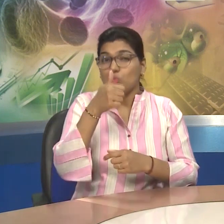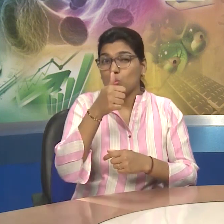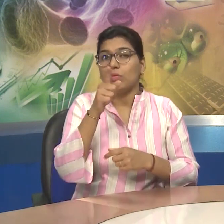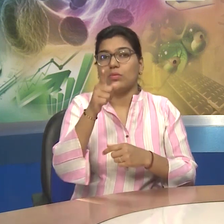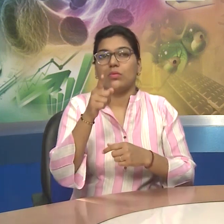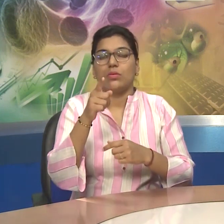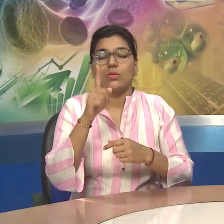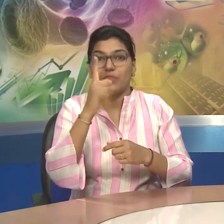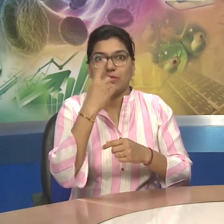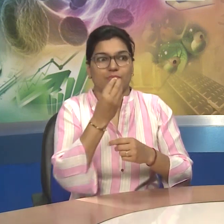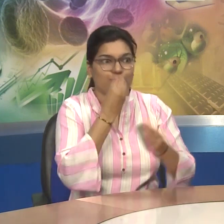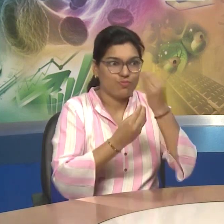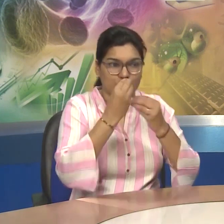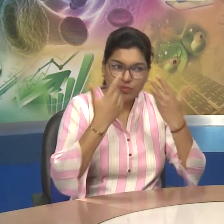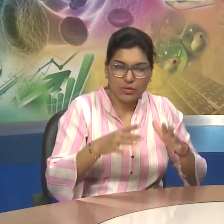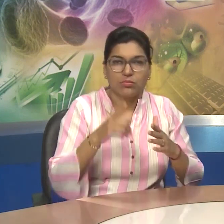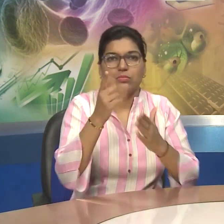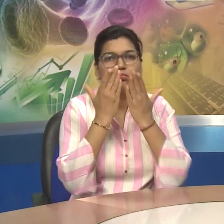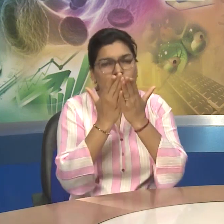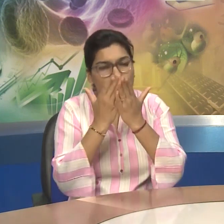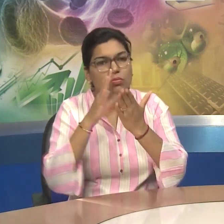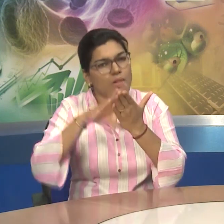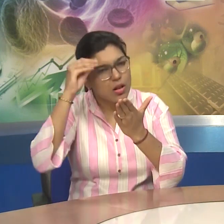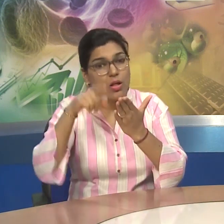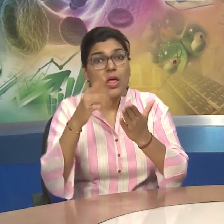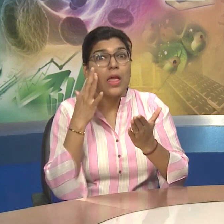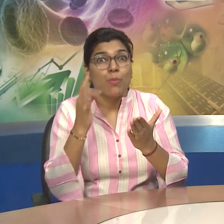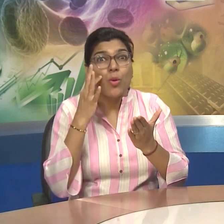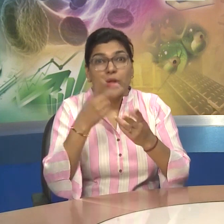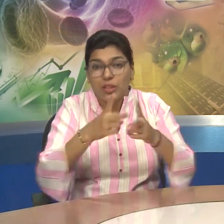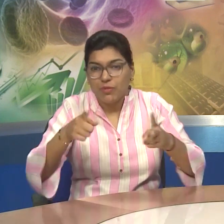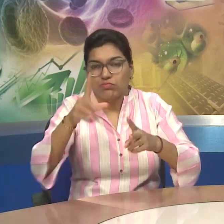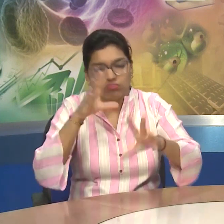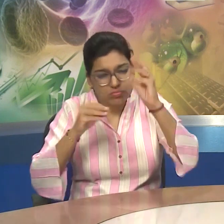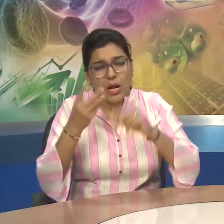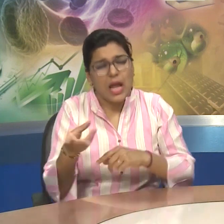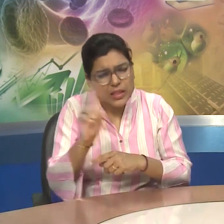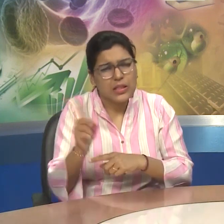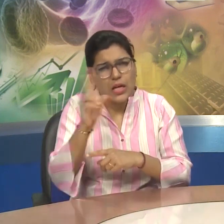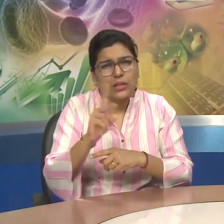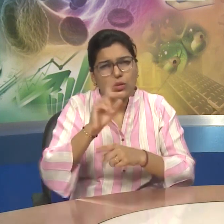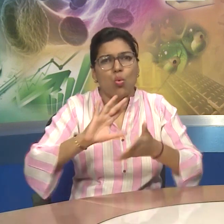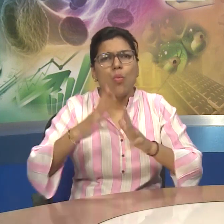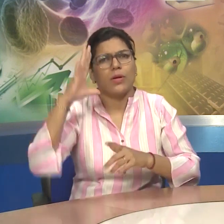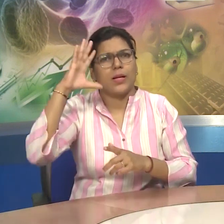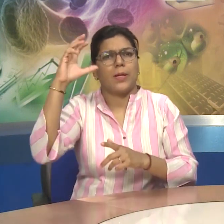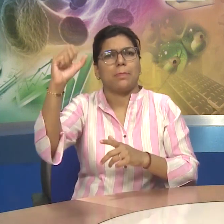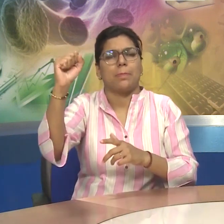Good Concentration Is Important To Improve